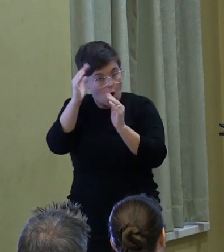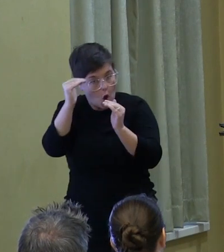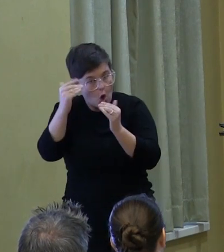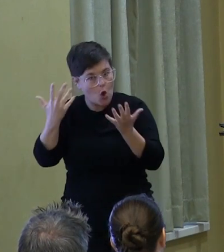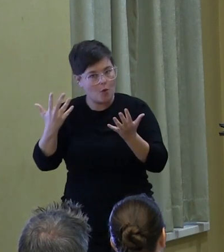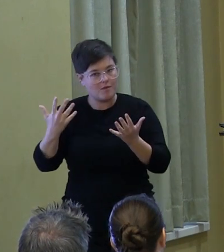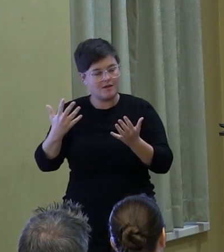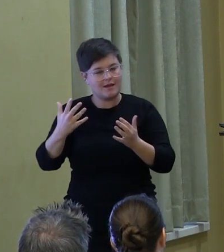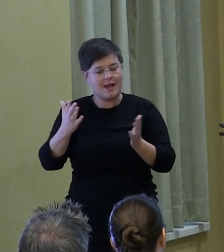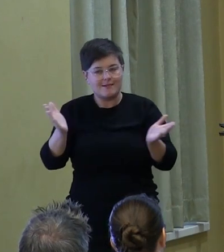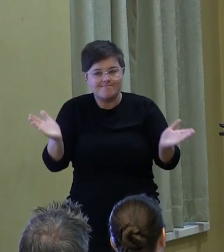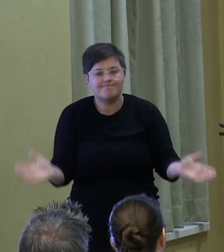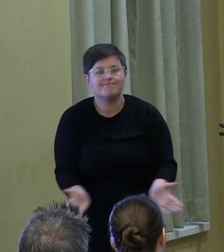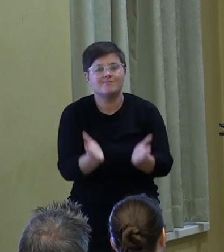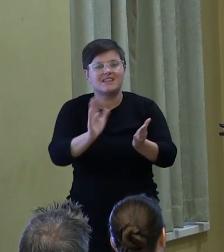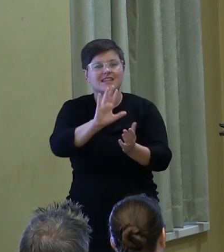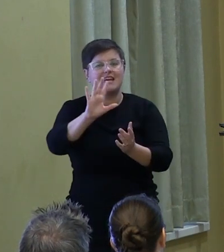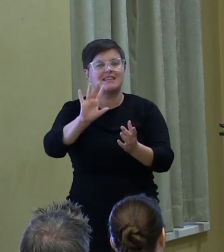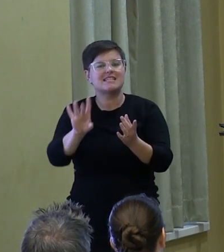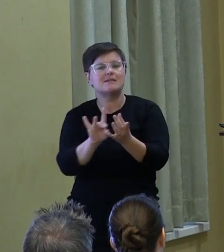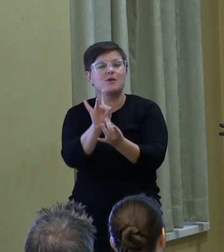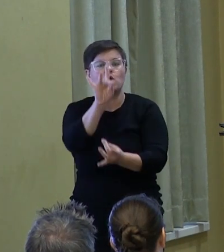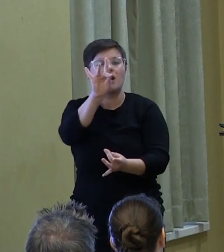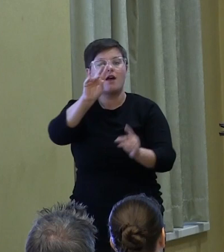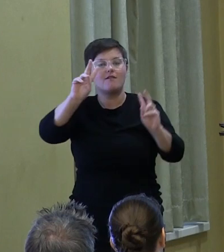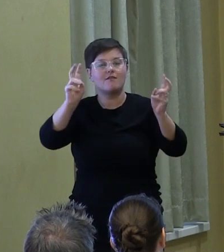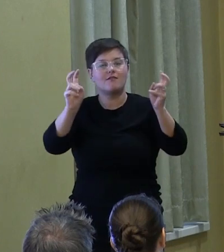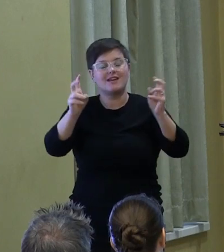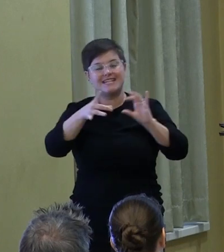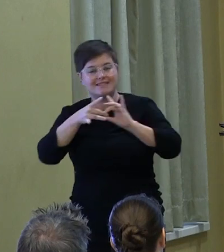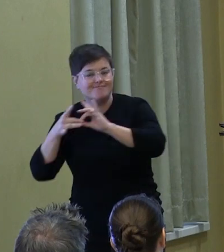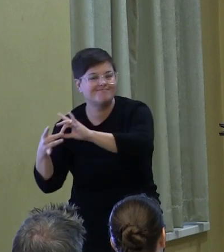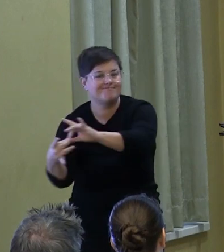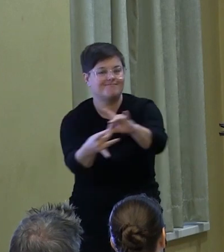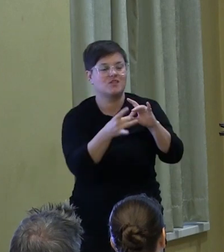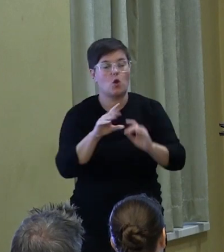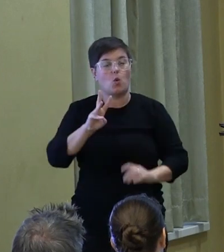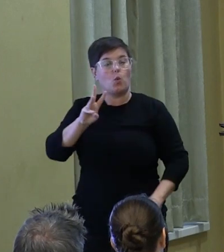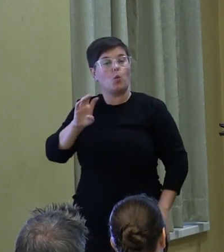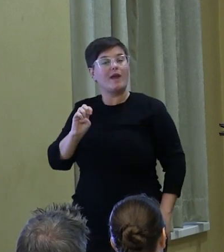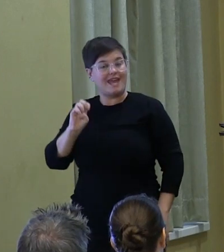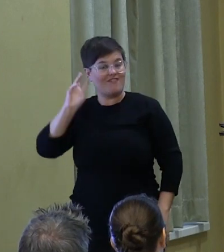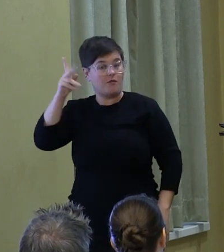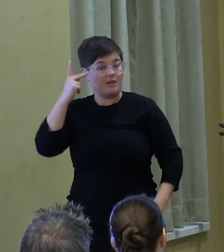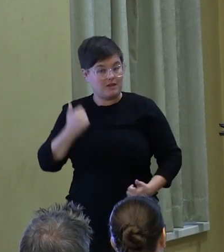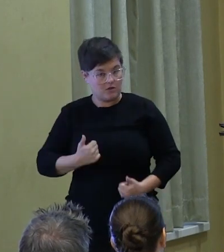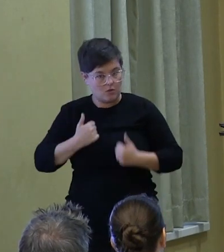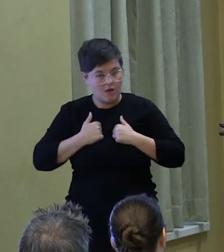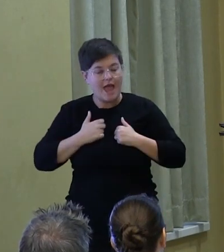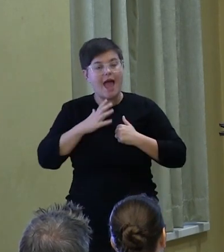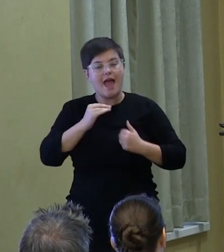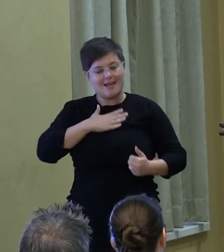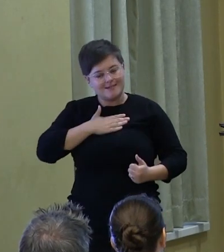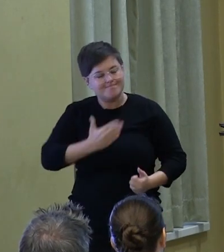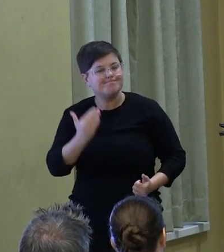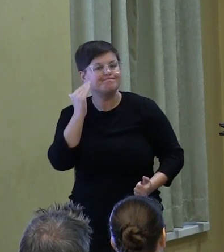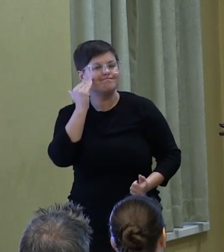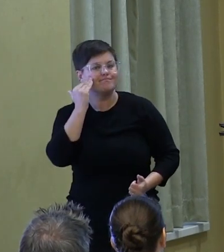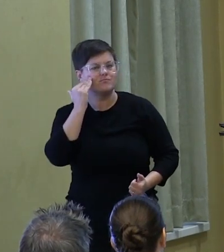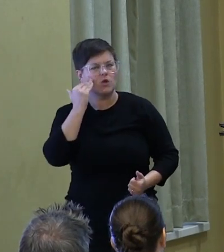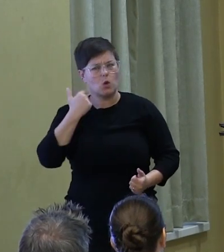spirit of togetherness, a we of political life, and at minimum an acknowledgment of our necessary